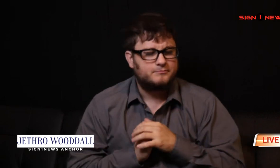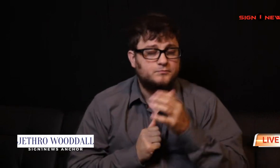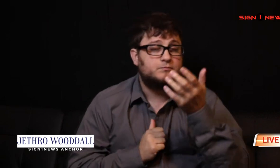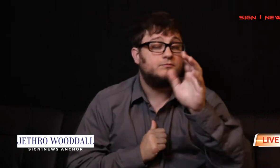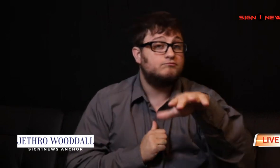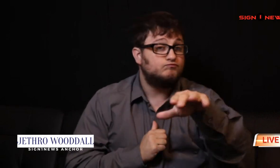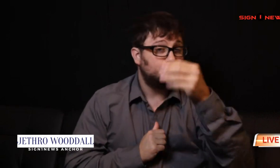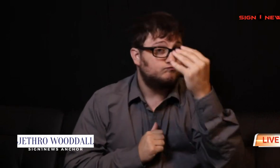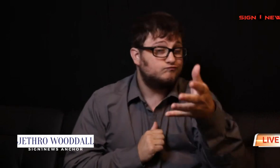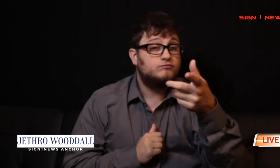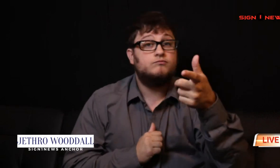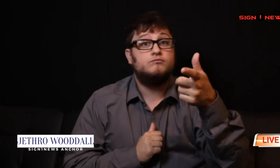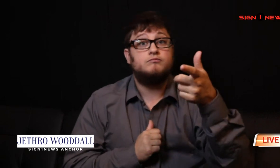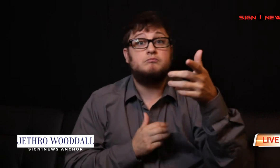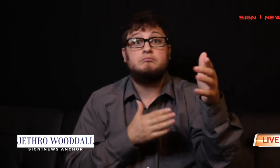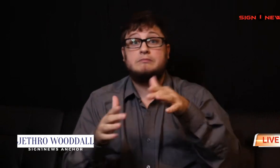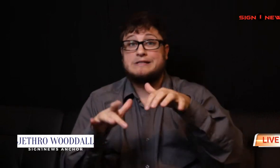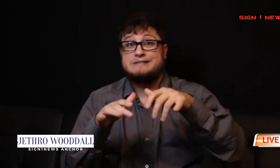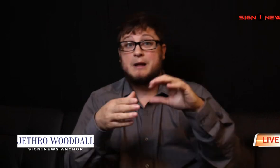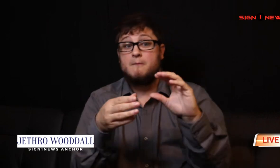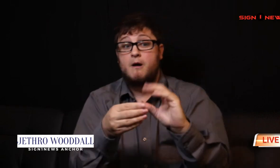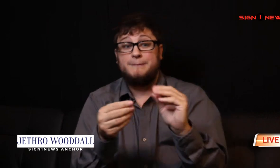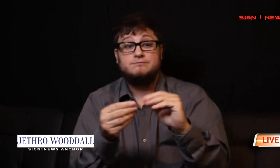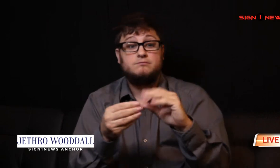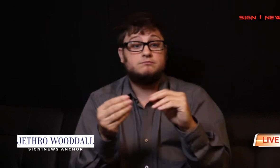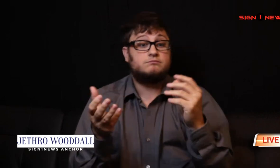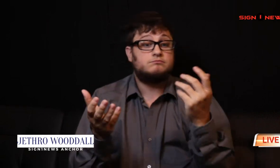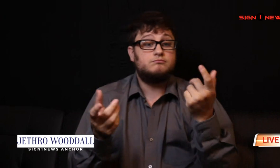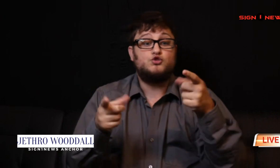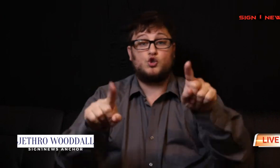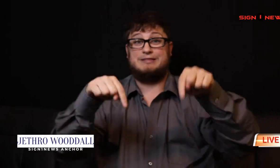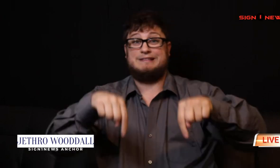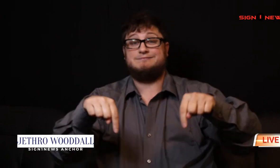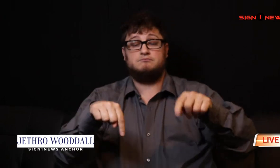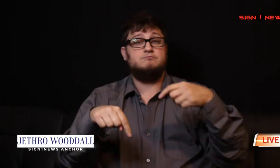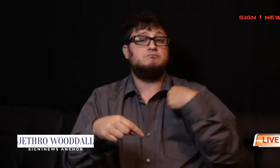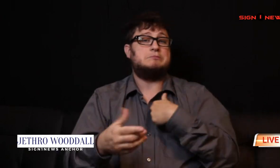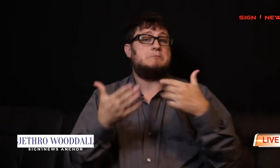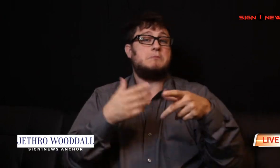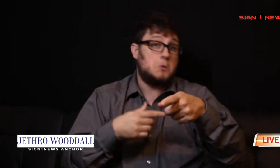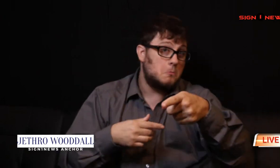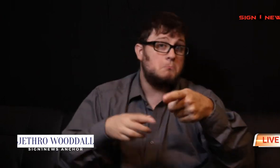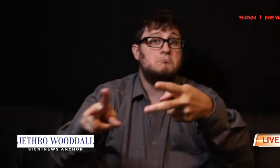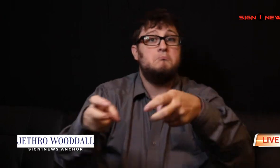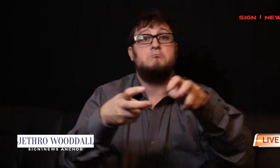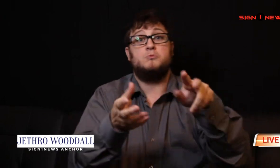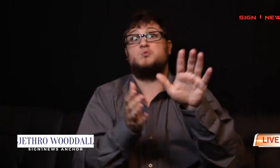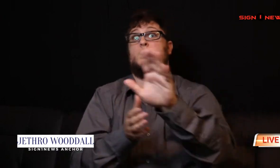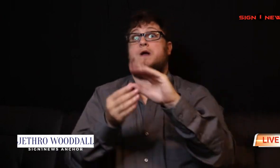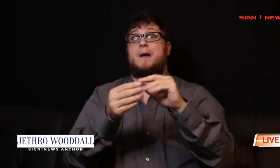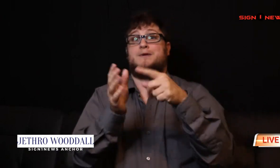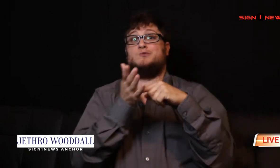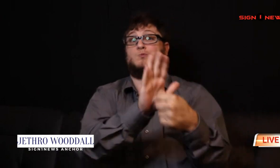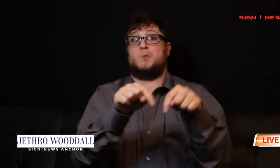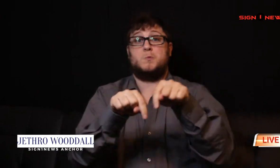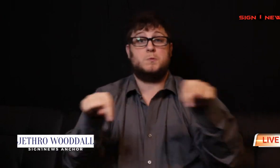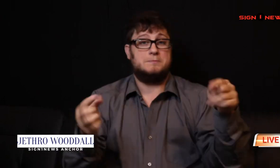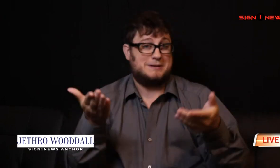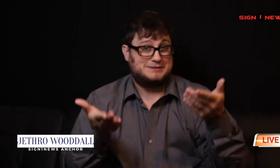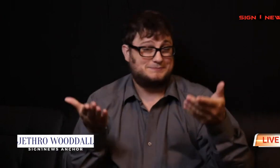headlines today. If you post an interesting comment during this update, we may add it at the bottom of